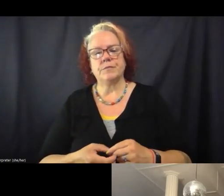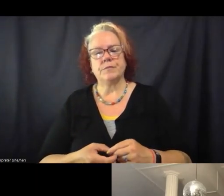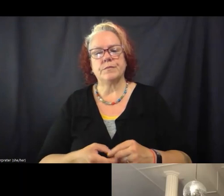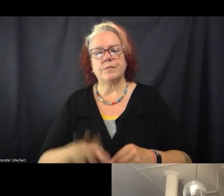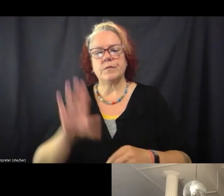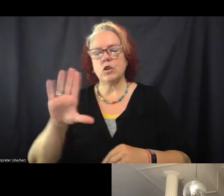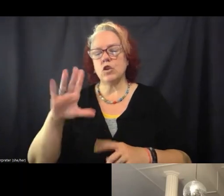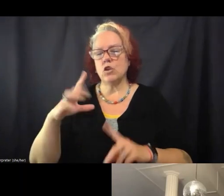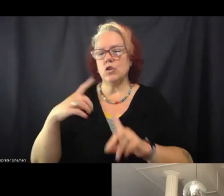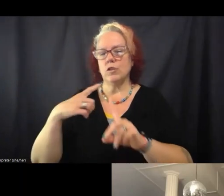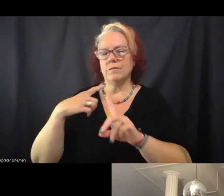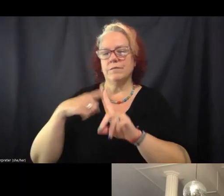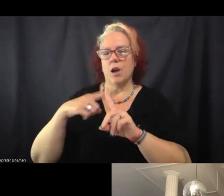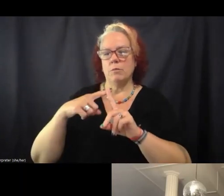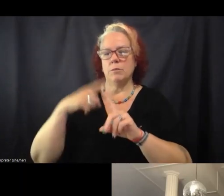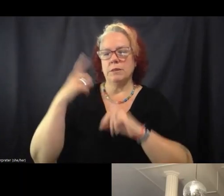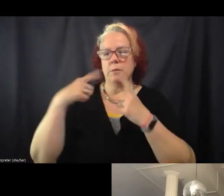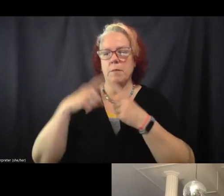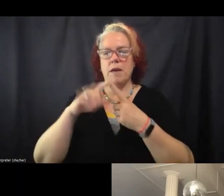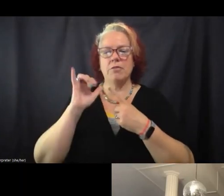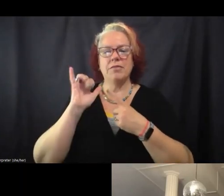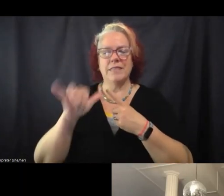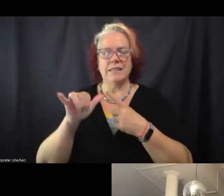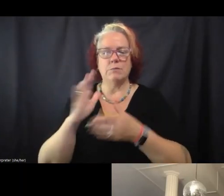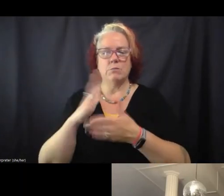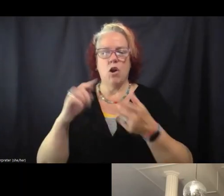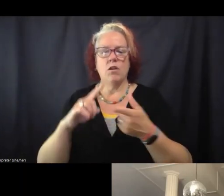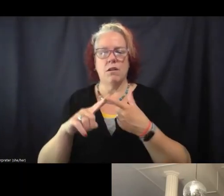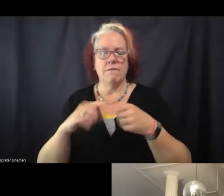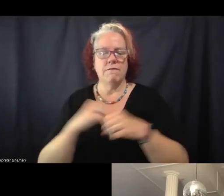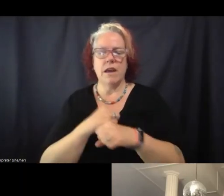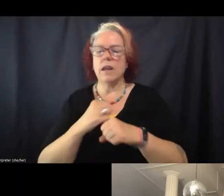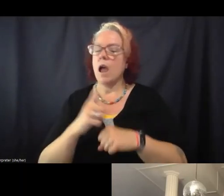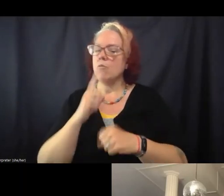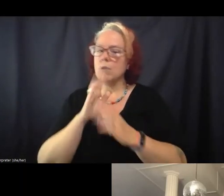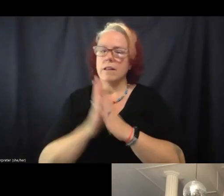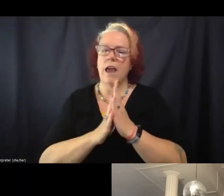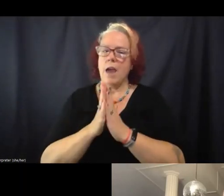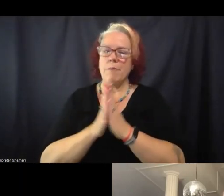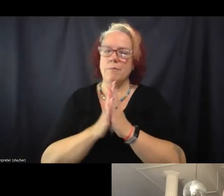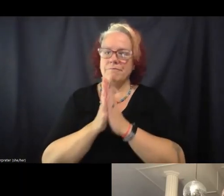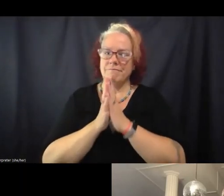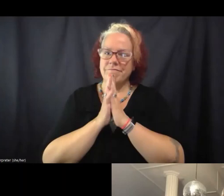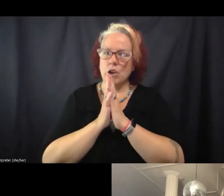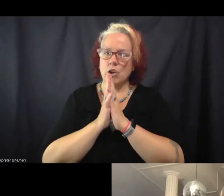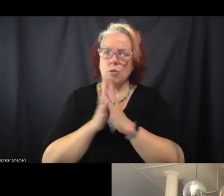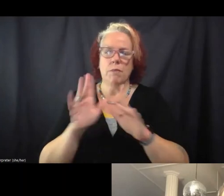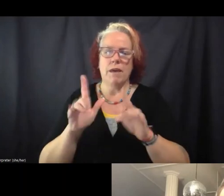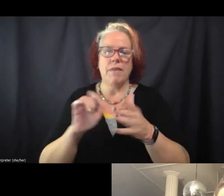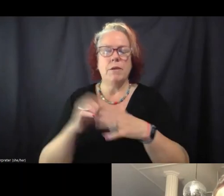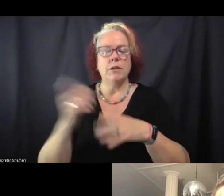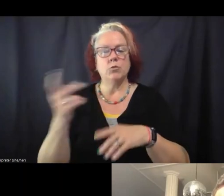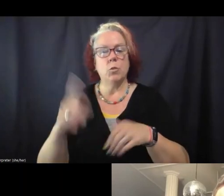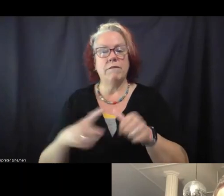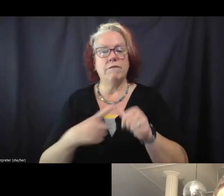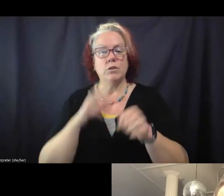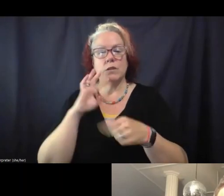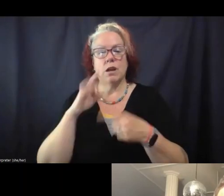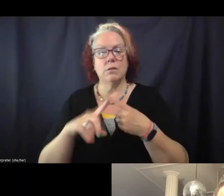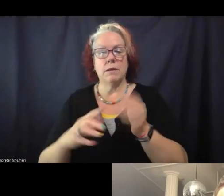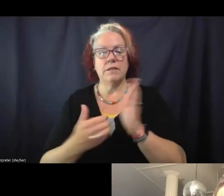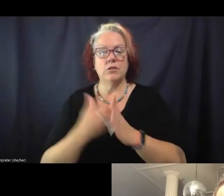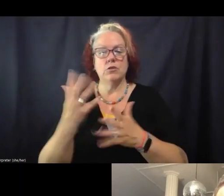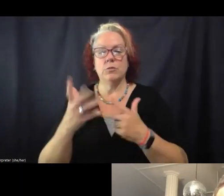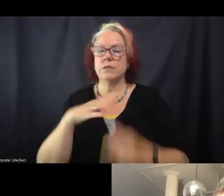about this round of fighting. I'm really encouraged by that, because when you and I first talked about this new prison, you're like, oh no,